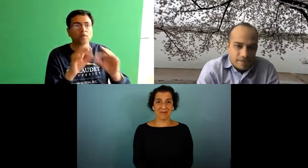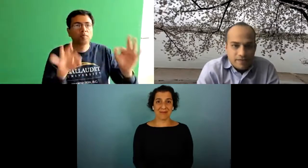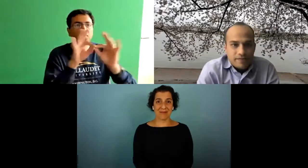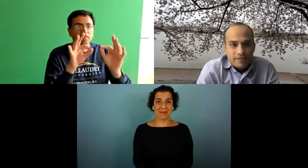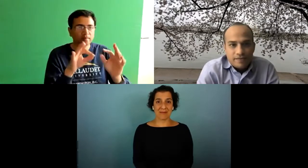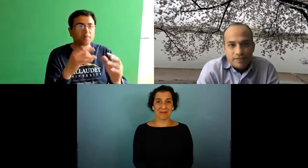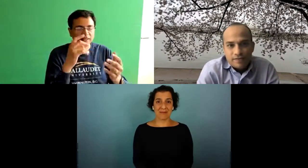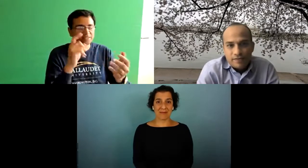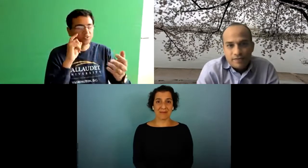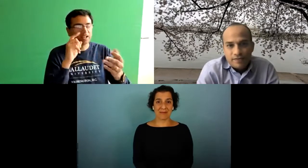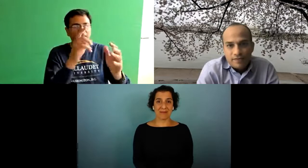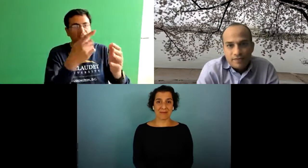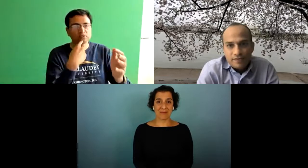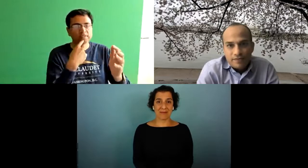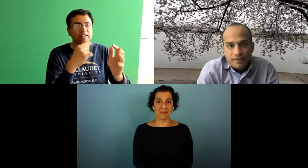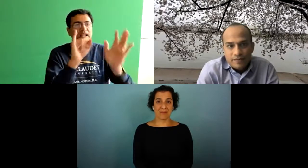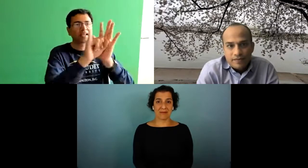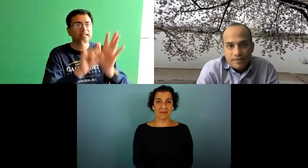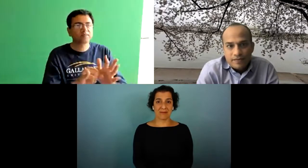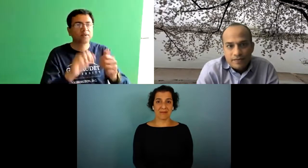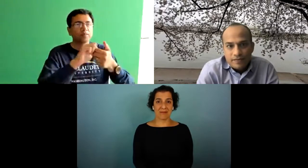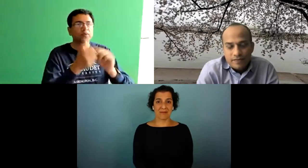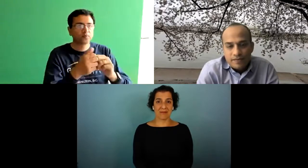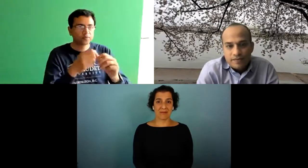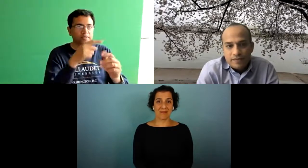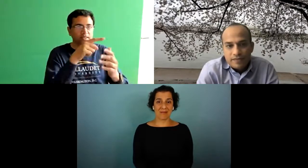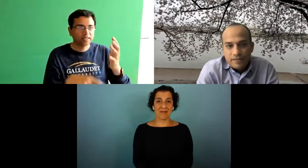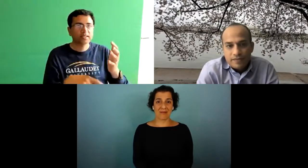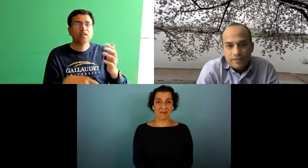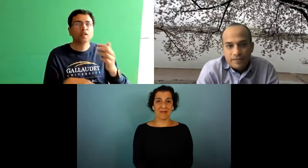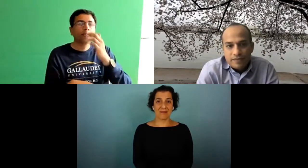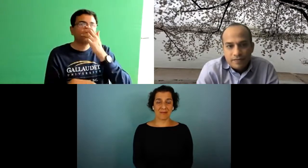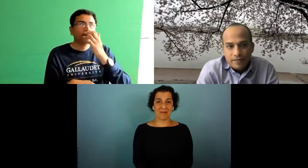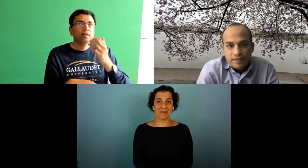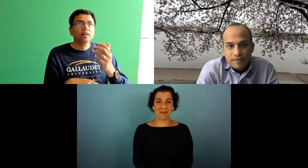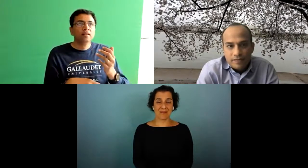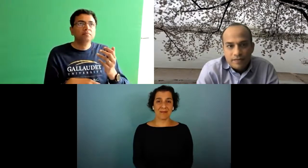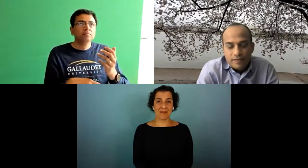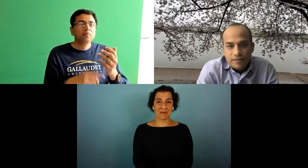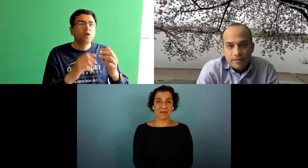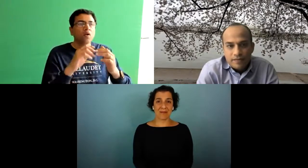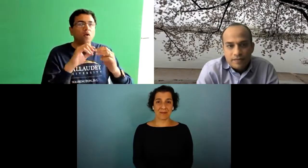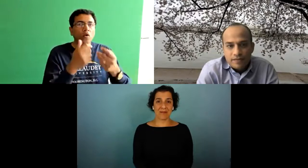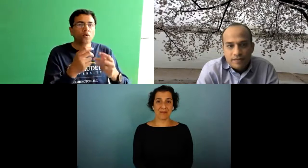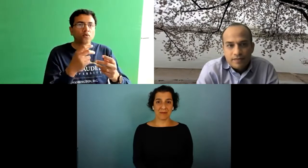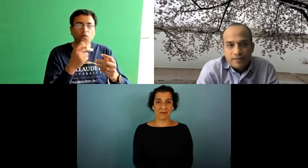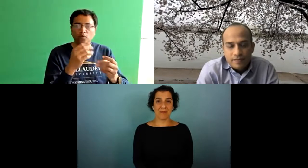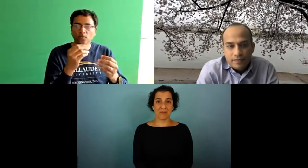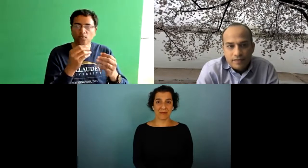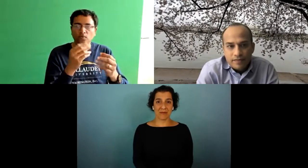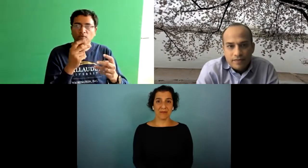and it is becoming more and more important or at least the recognition of it is because these sorts of problems that you just mentioned